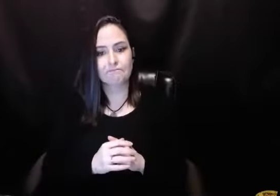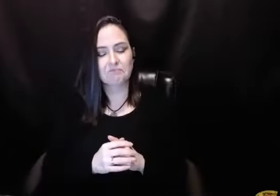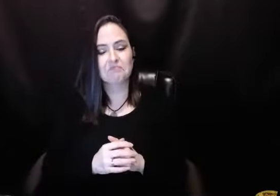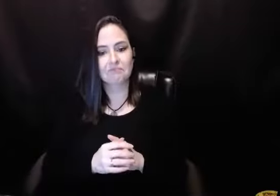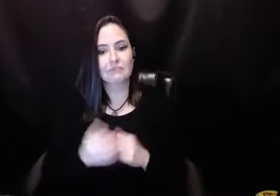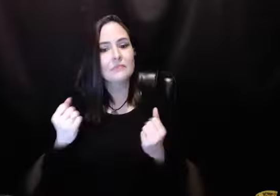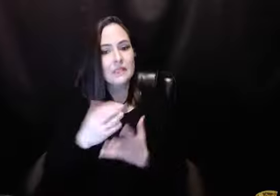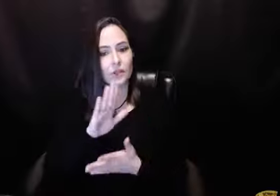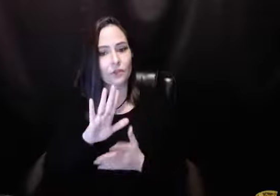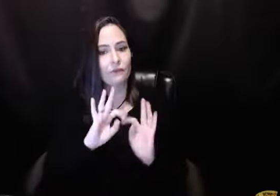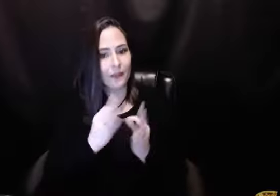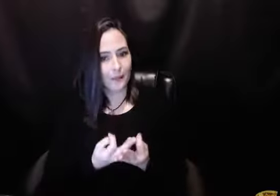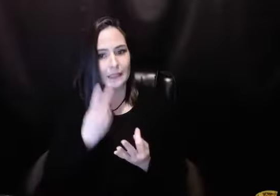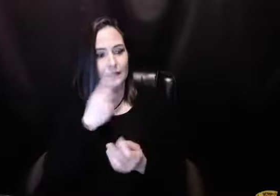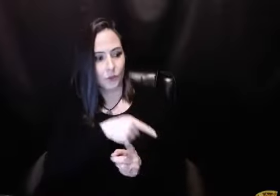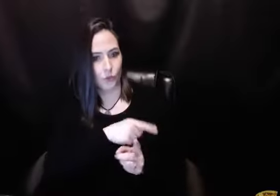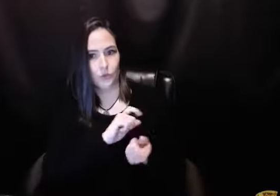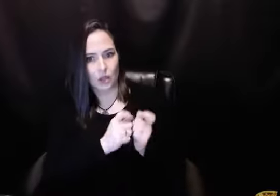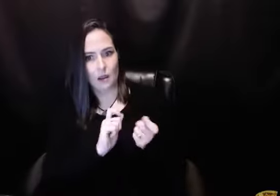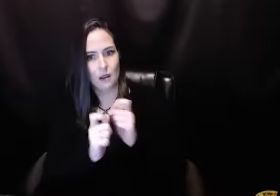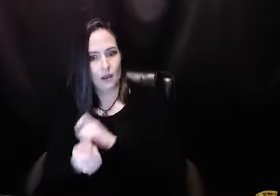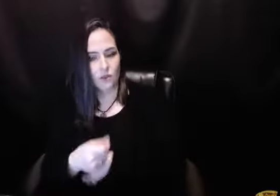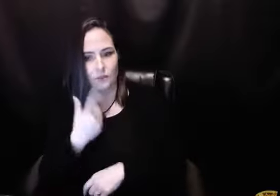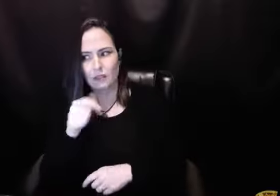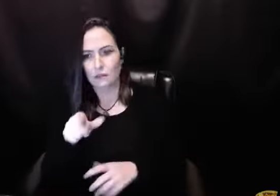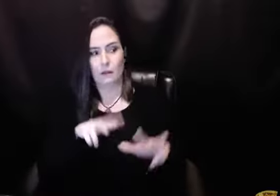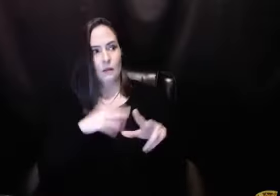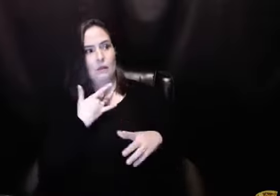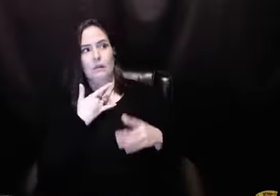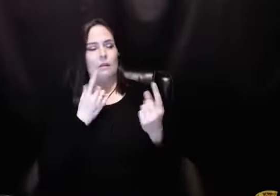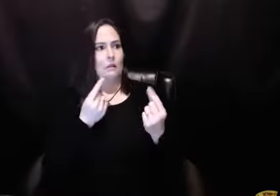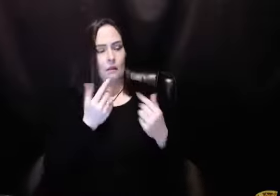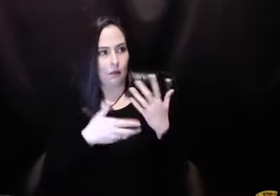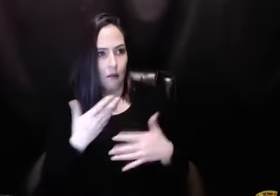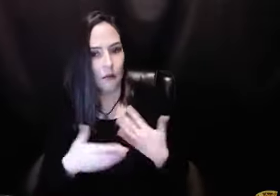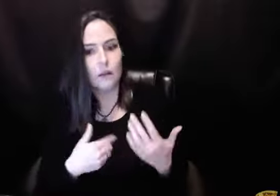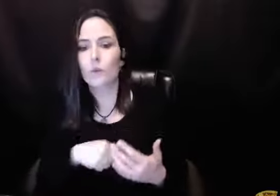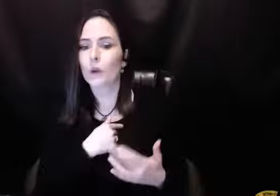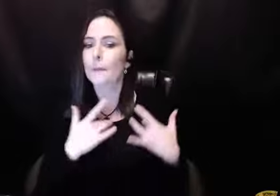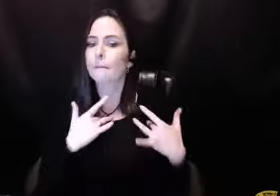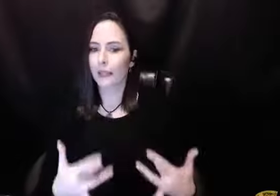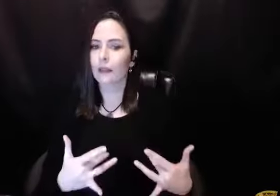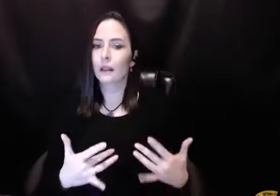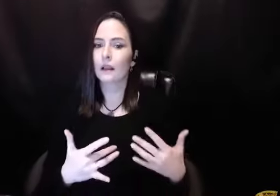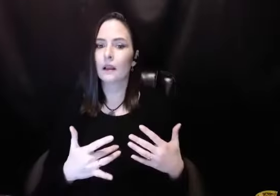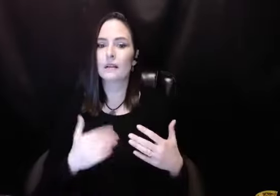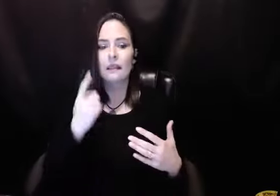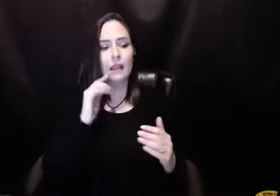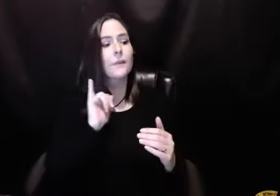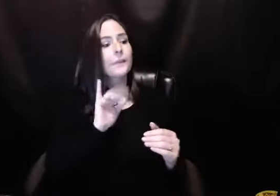change is scary. It's scary for your family to see you changing because they don't know what